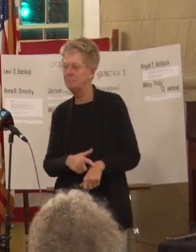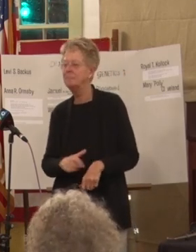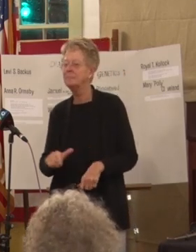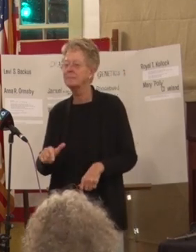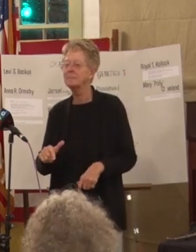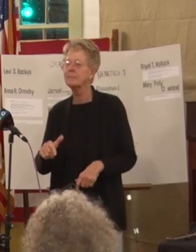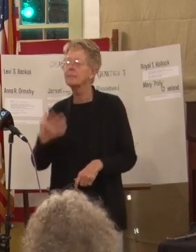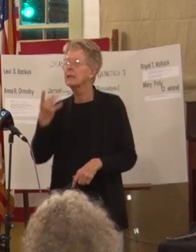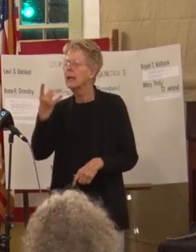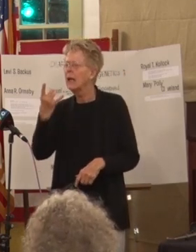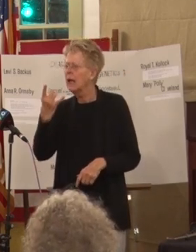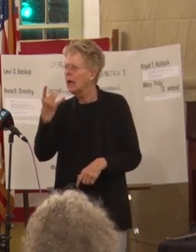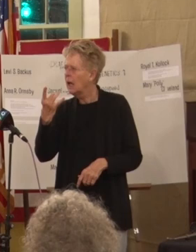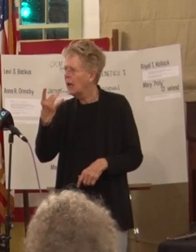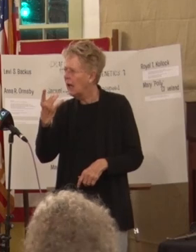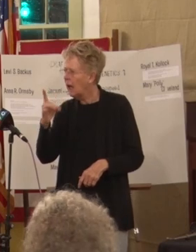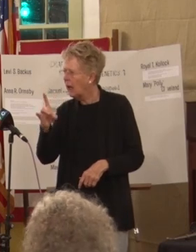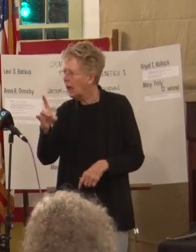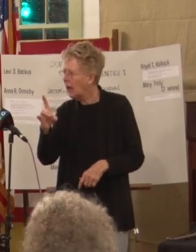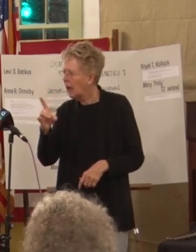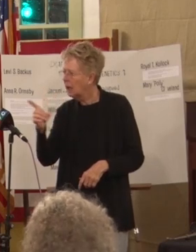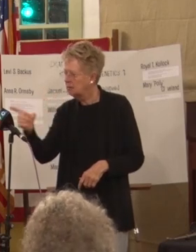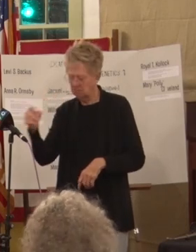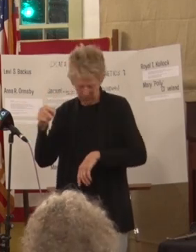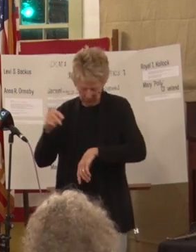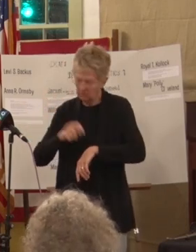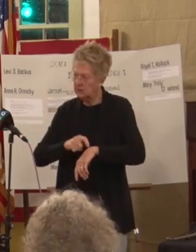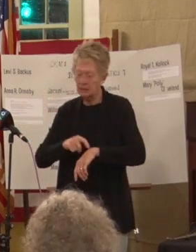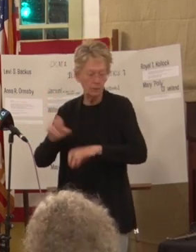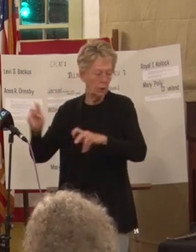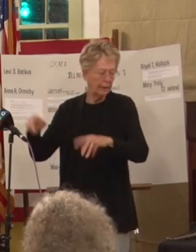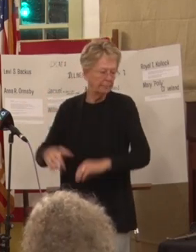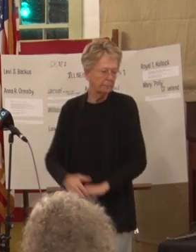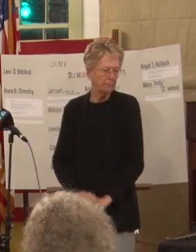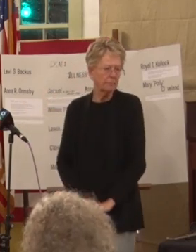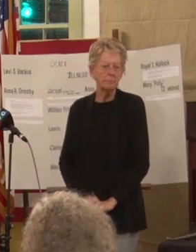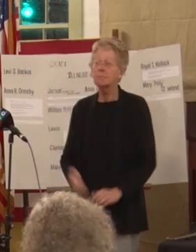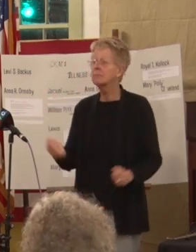18 okay she's looking at time okay do y'all have any other questions